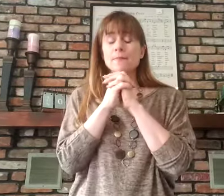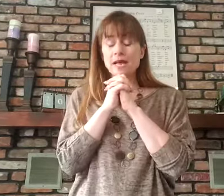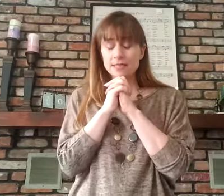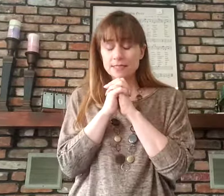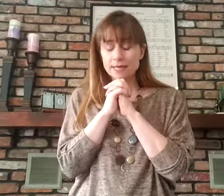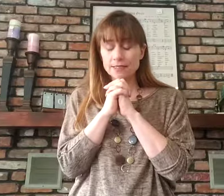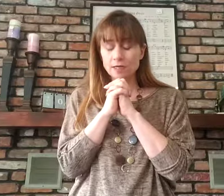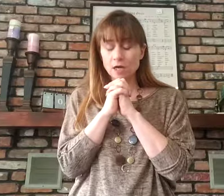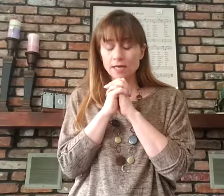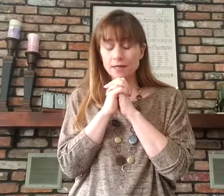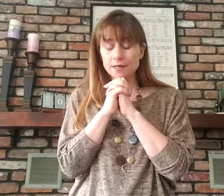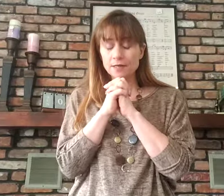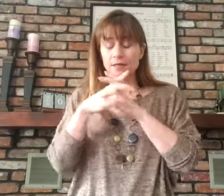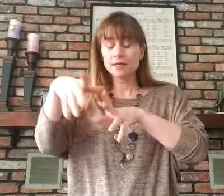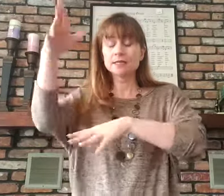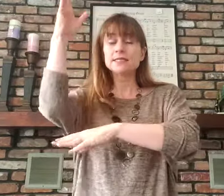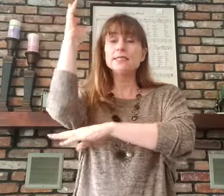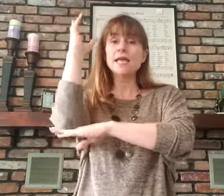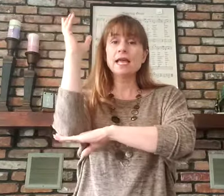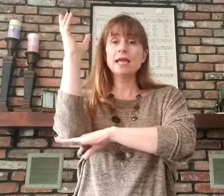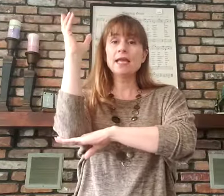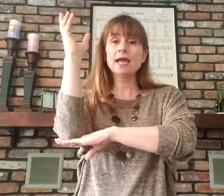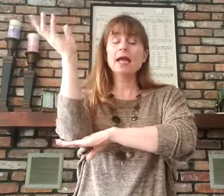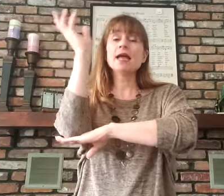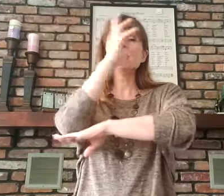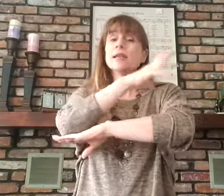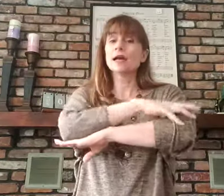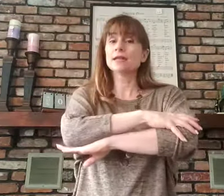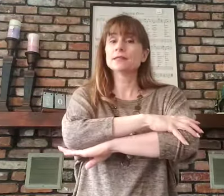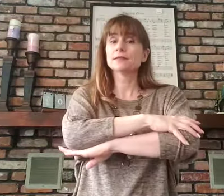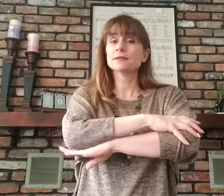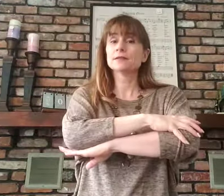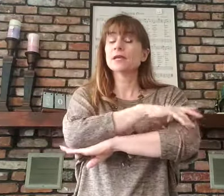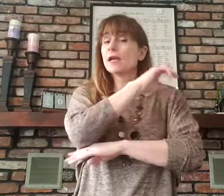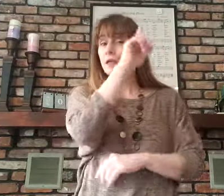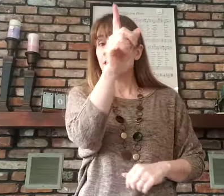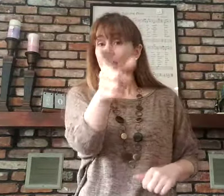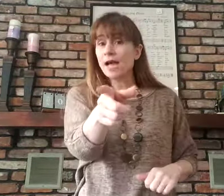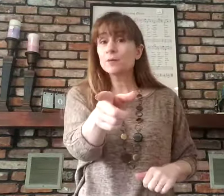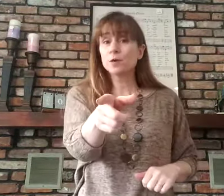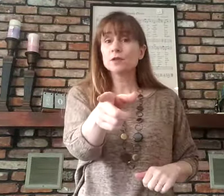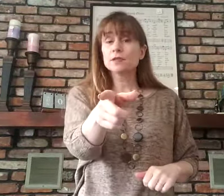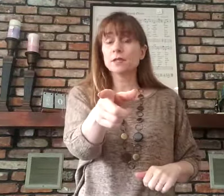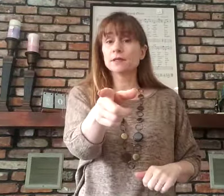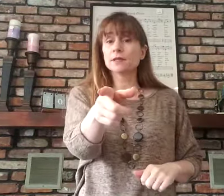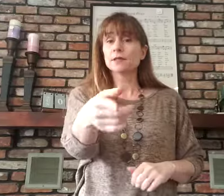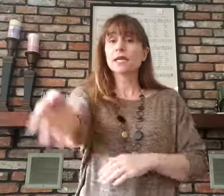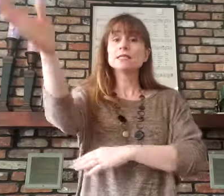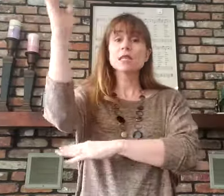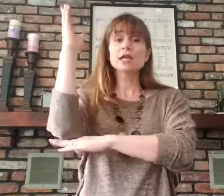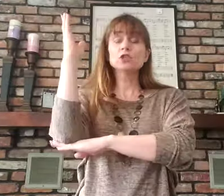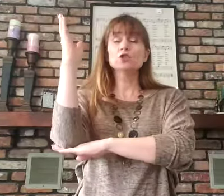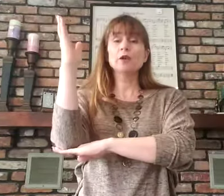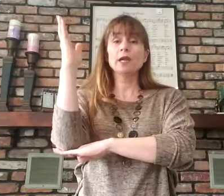meditates on it day and night. That person is like a tree